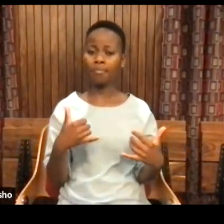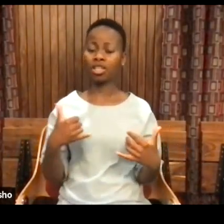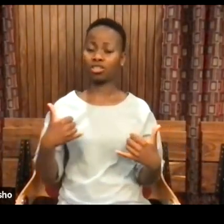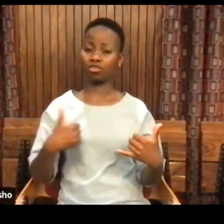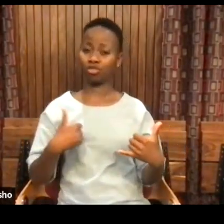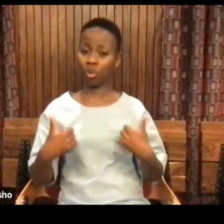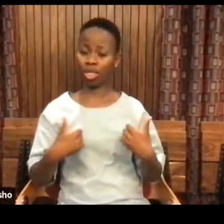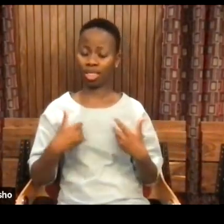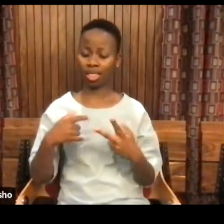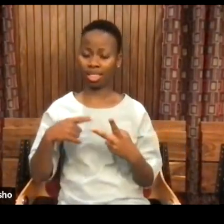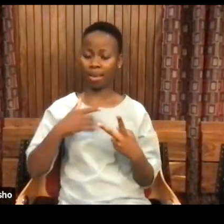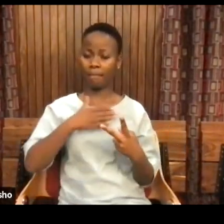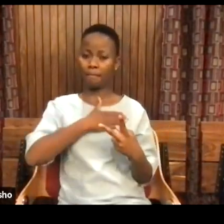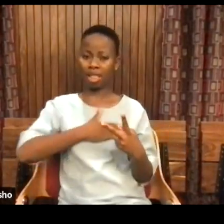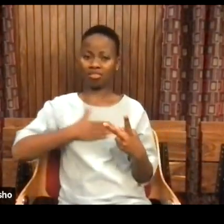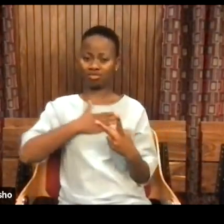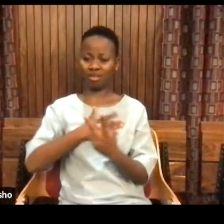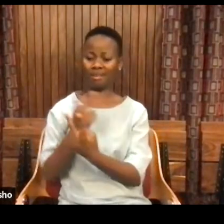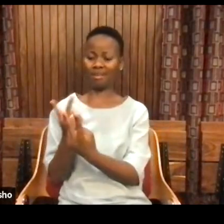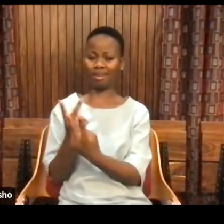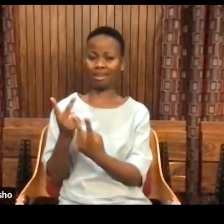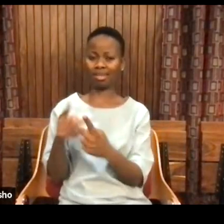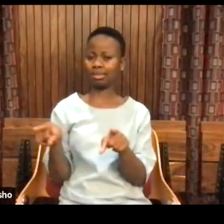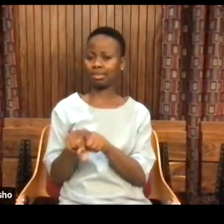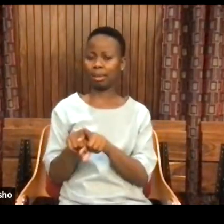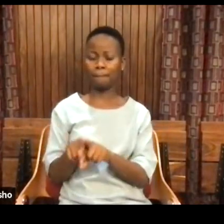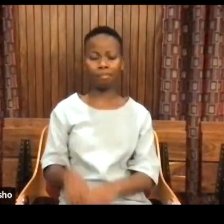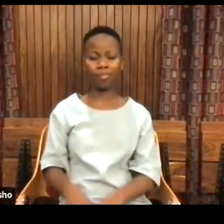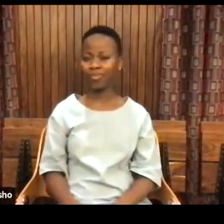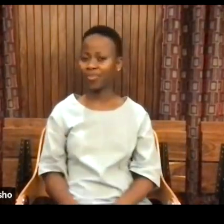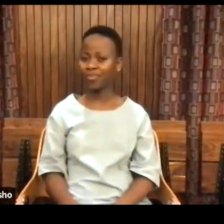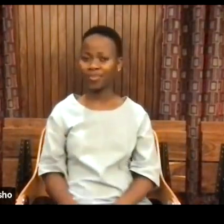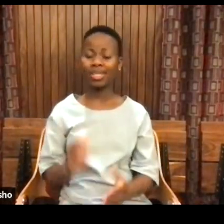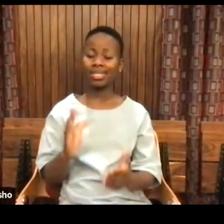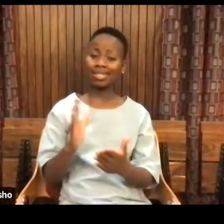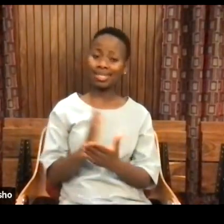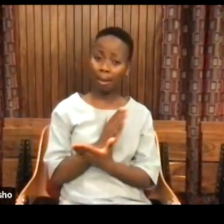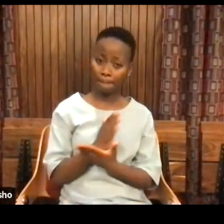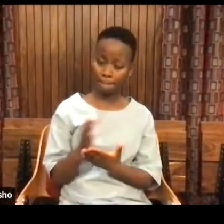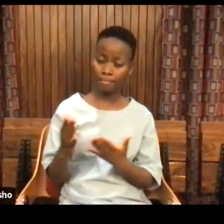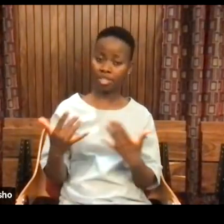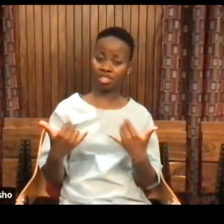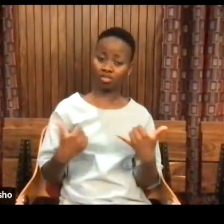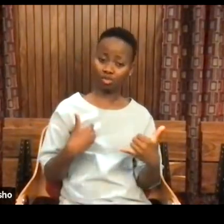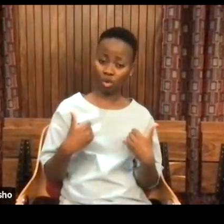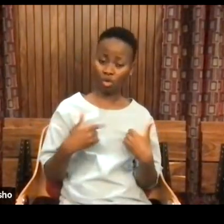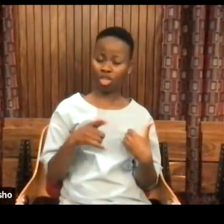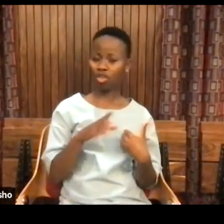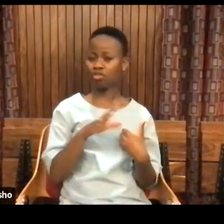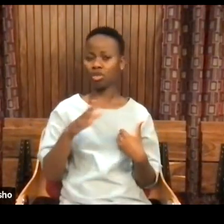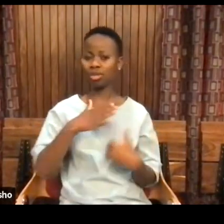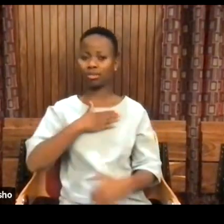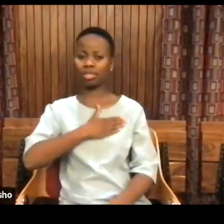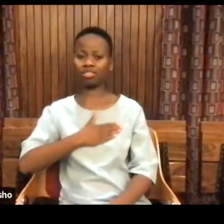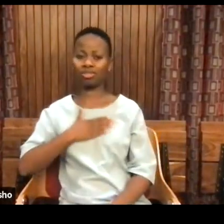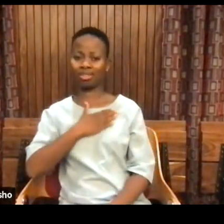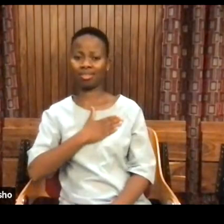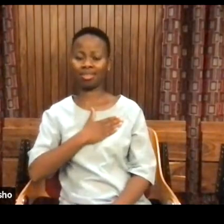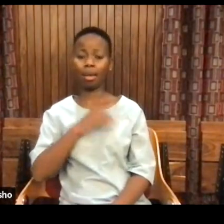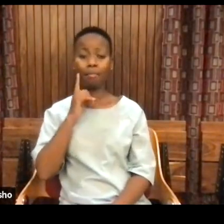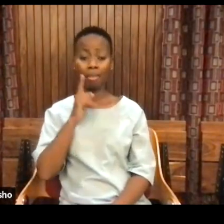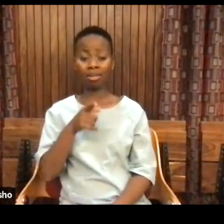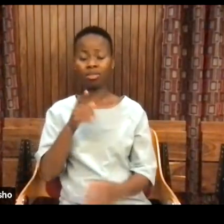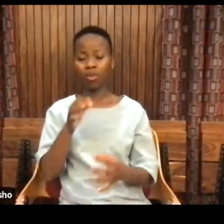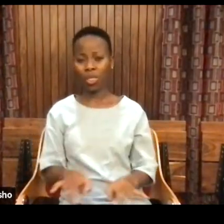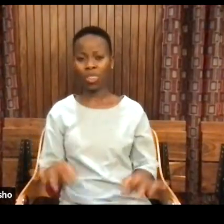and pleasure are not identical. They're forms of joy that are not pleasurable, but are worth it. And you